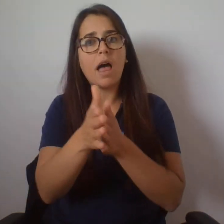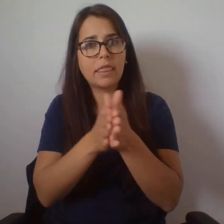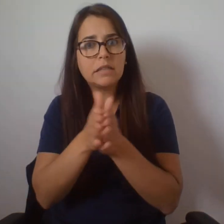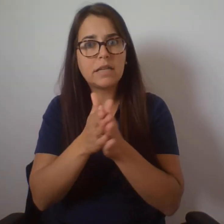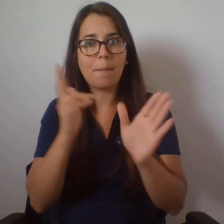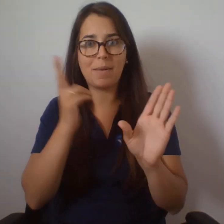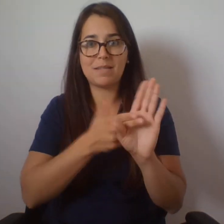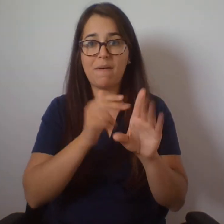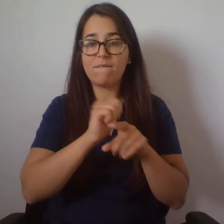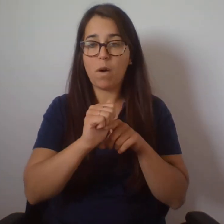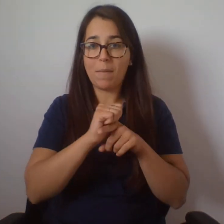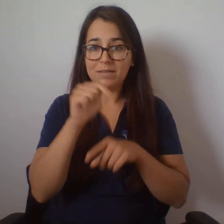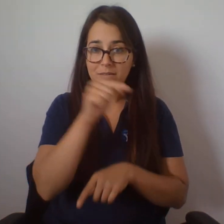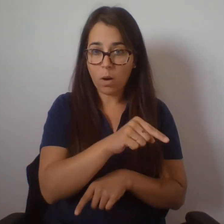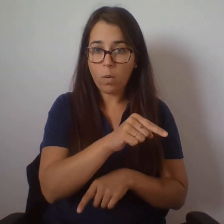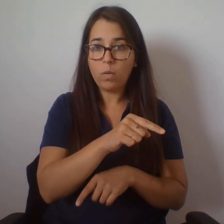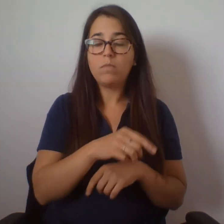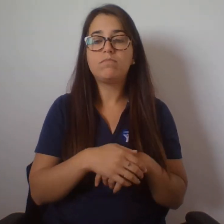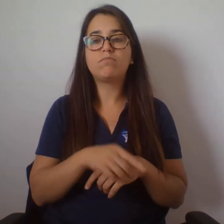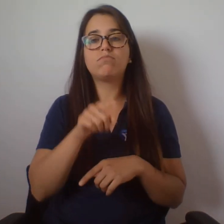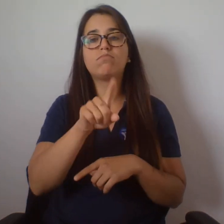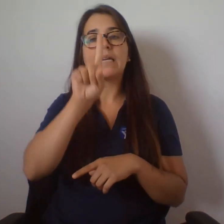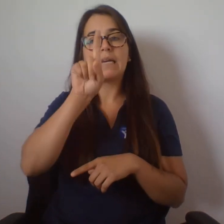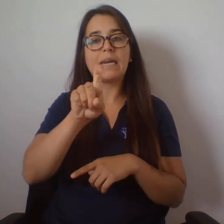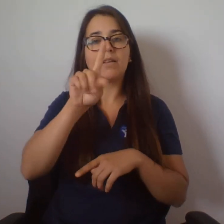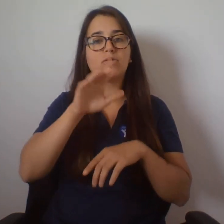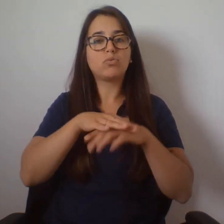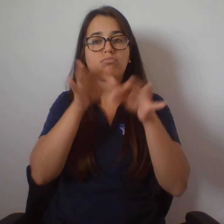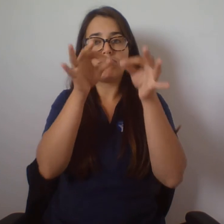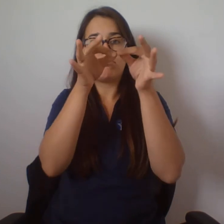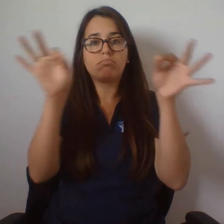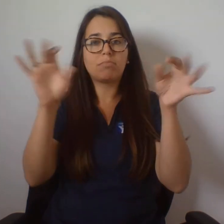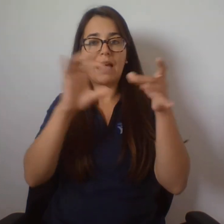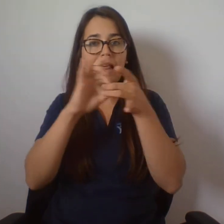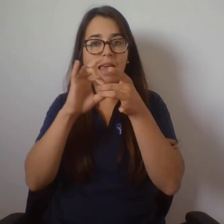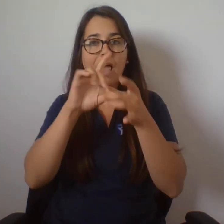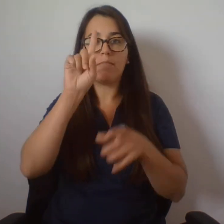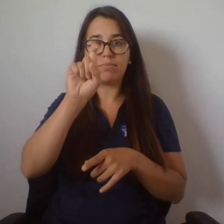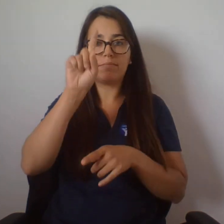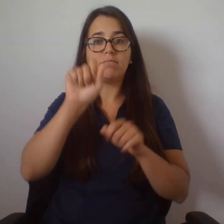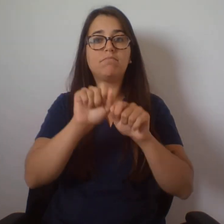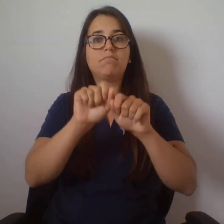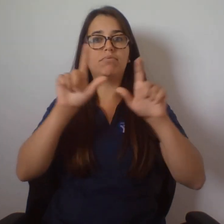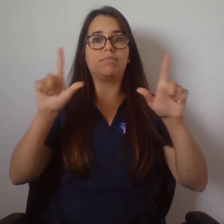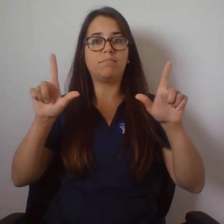11, 16, 22,